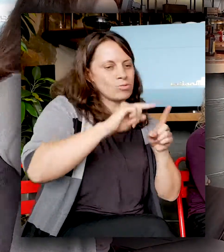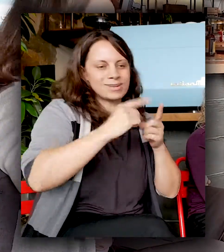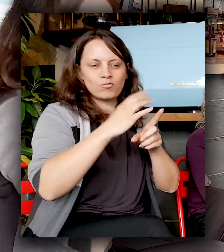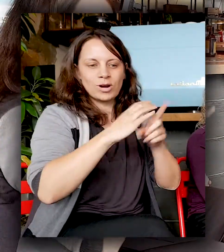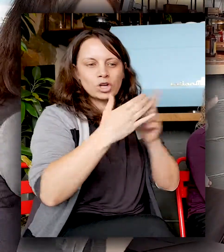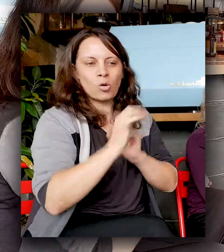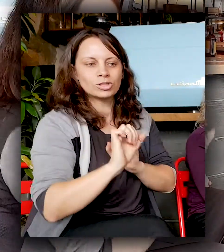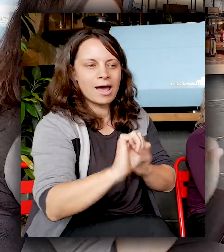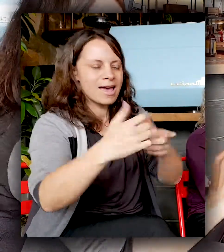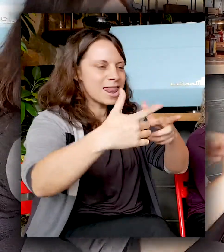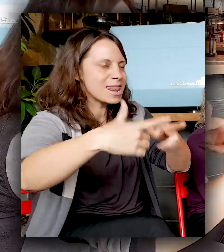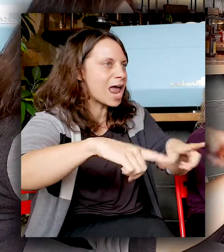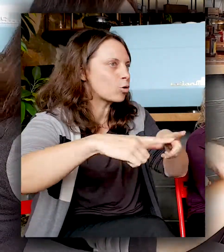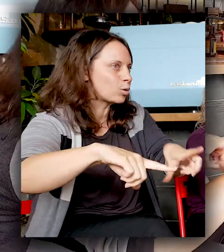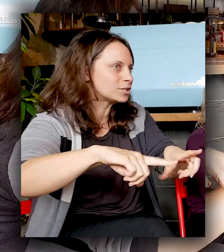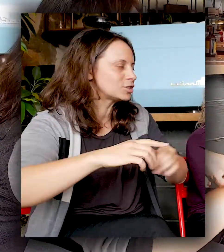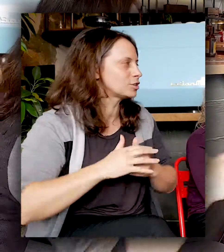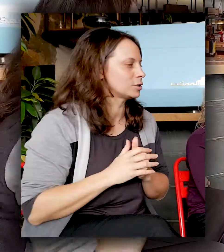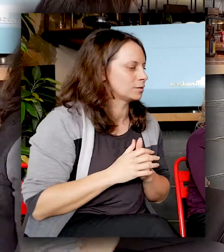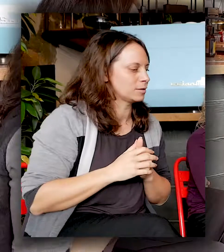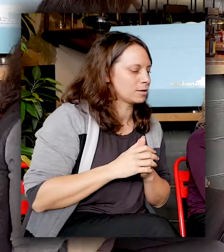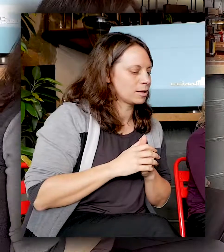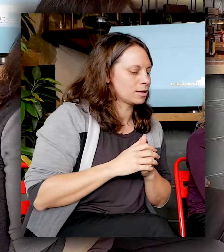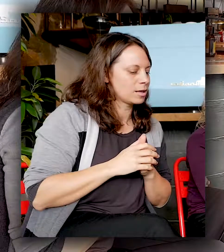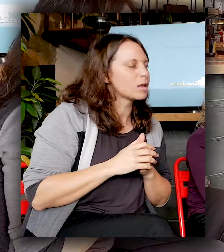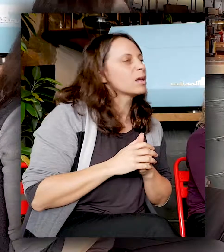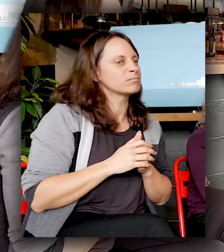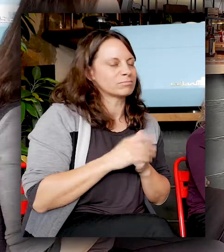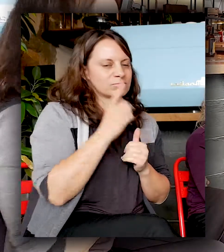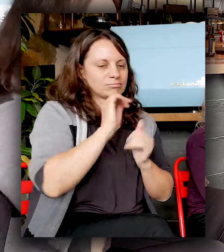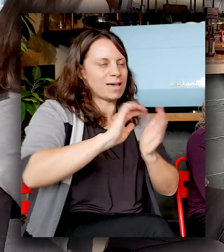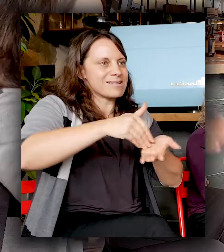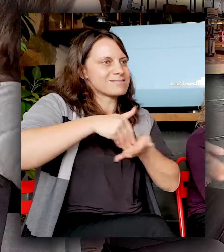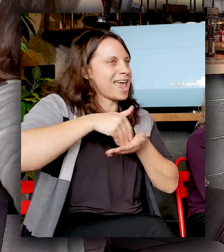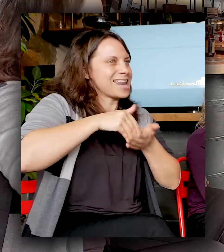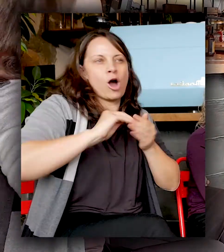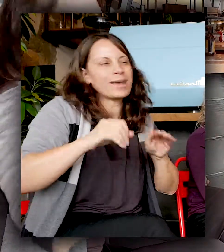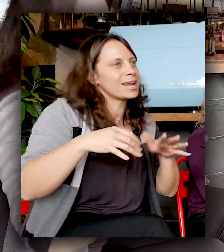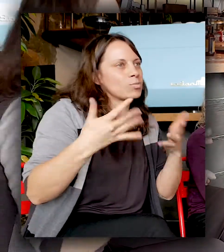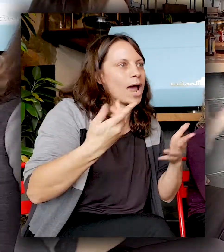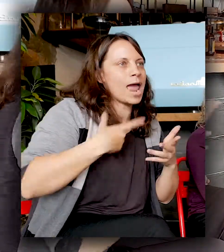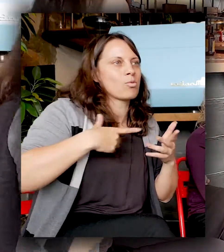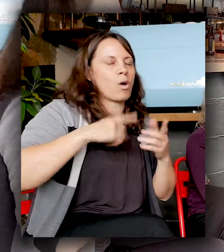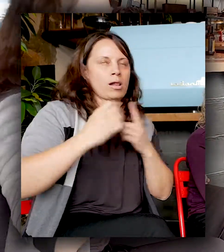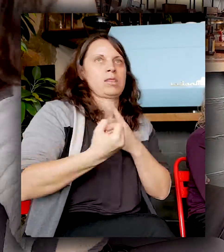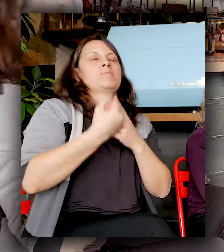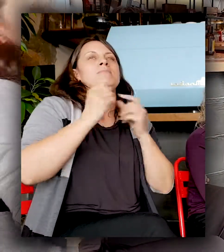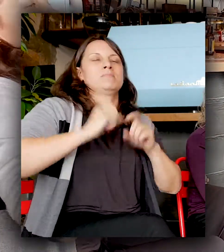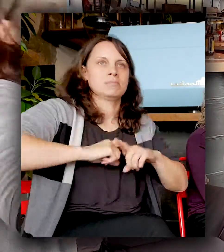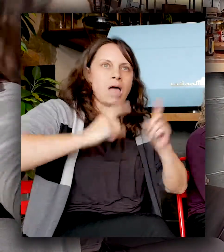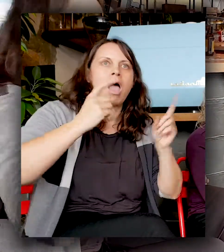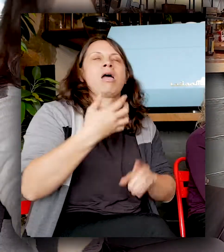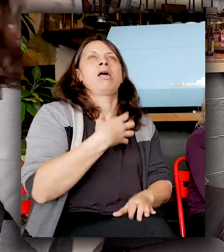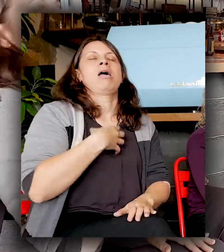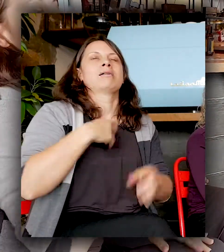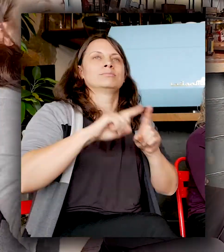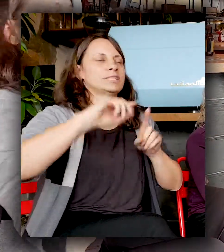new language, I think it really helps you anyway. Just to sort of open your eyes to what else, a different perspective of the world. And